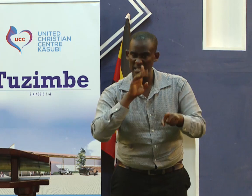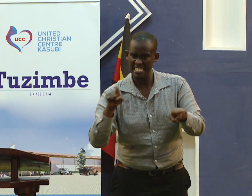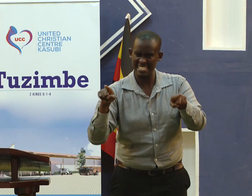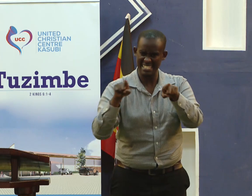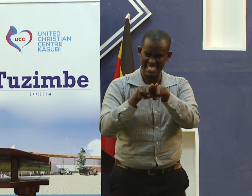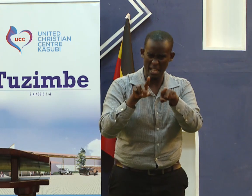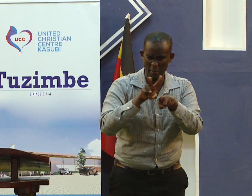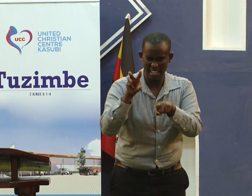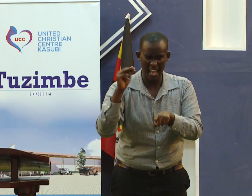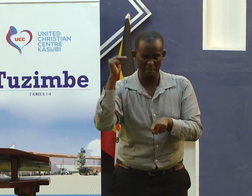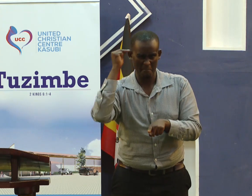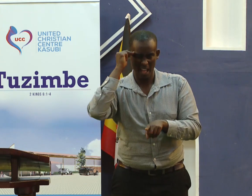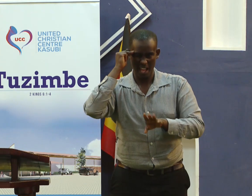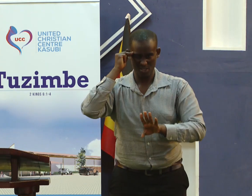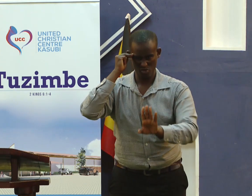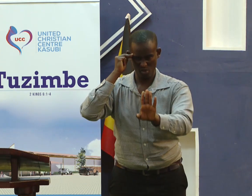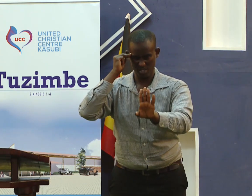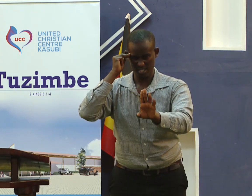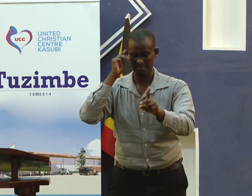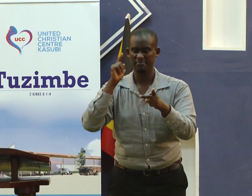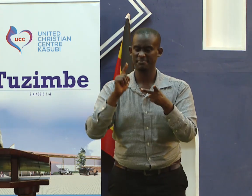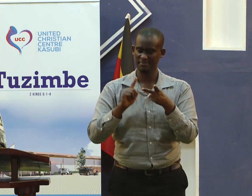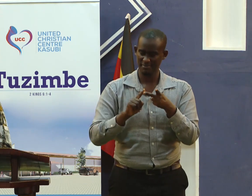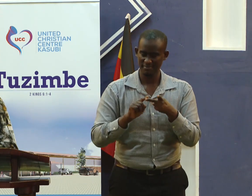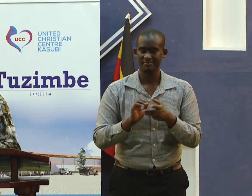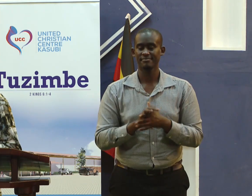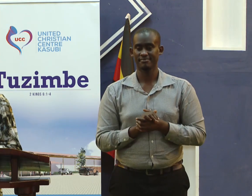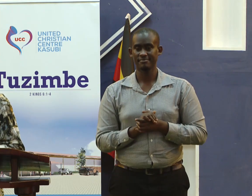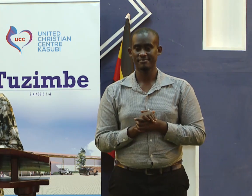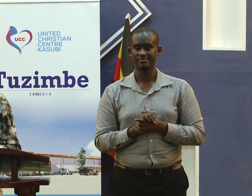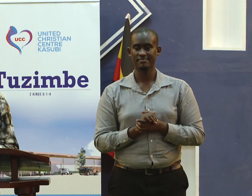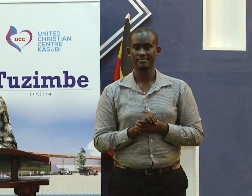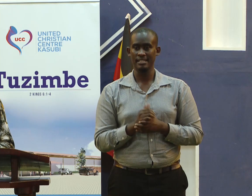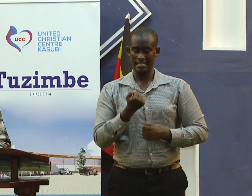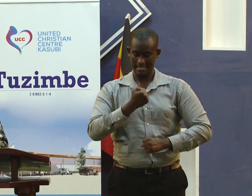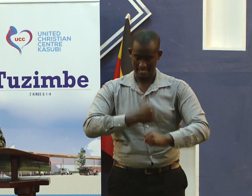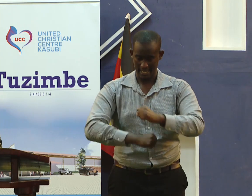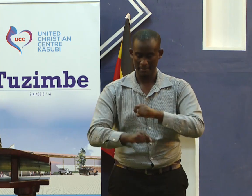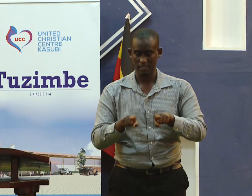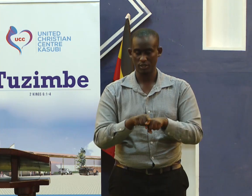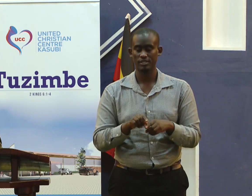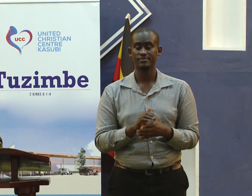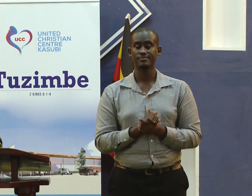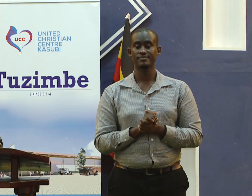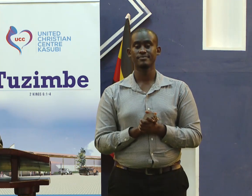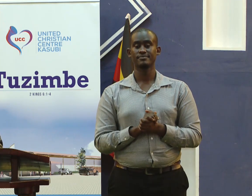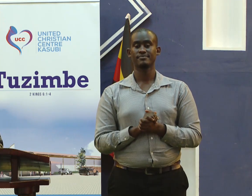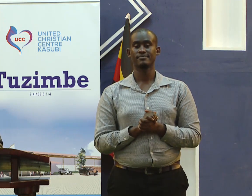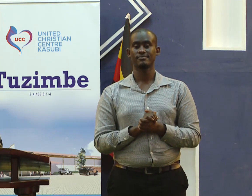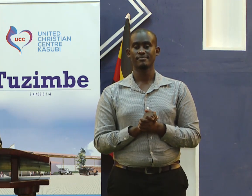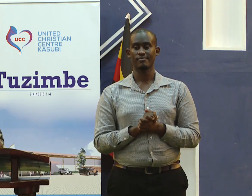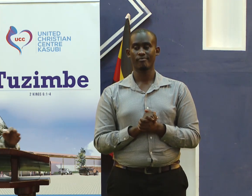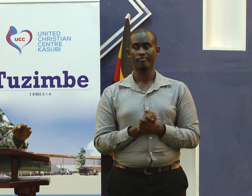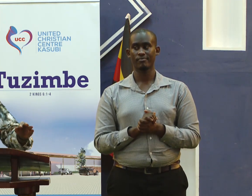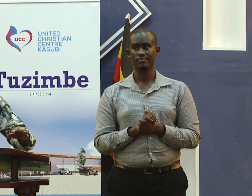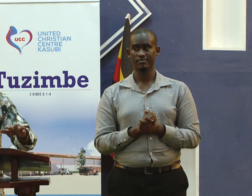let your words be likened to your actions and your character and let it be your